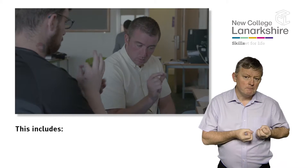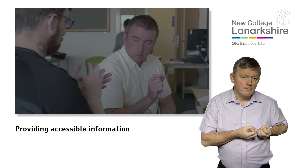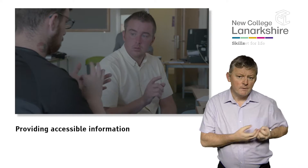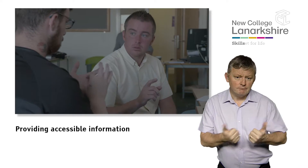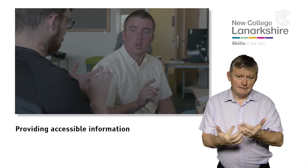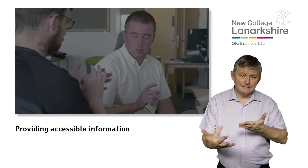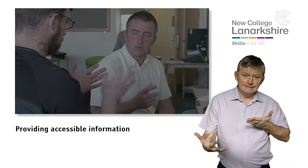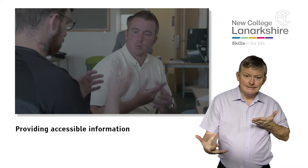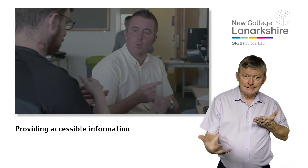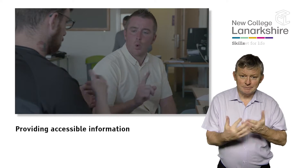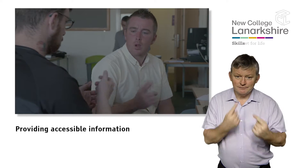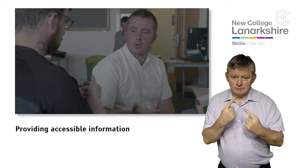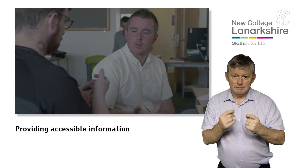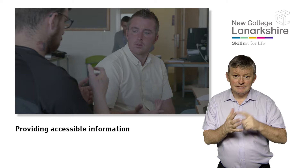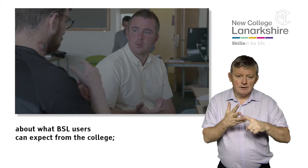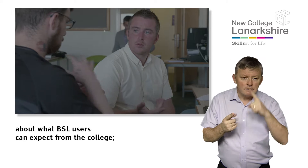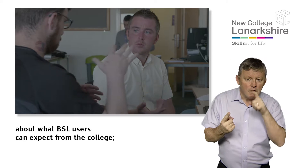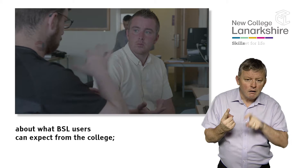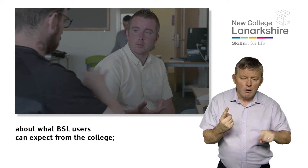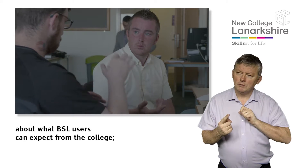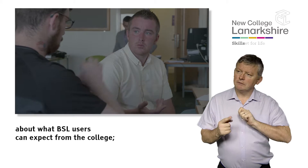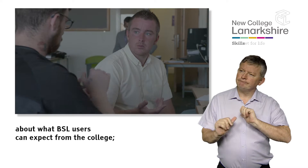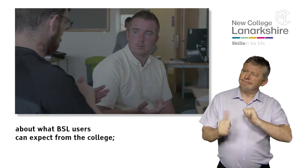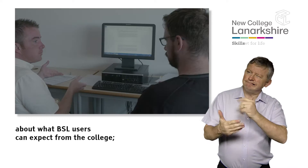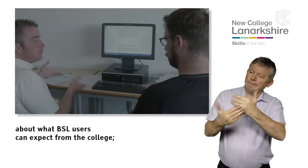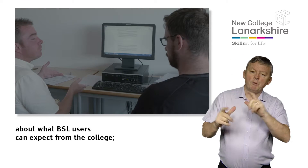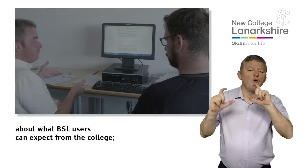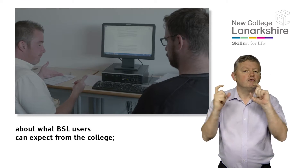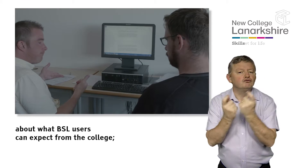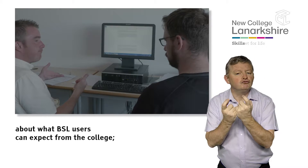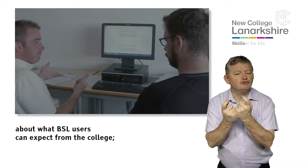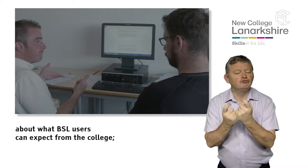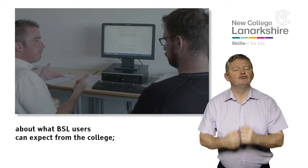Providing accessible information about what BSL users can expect from the college